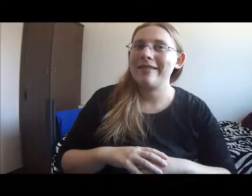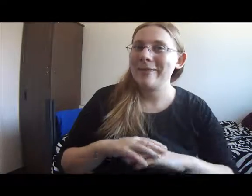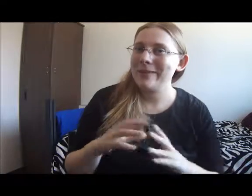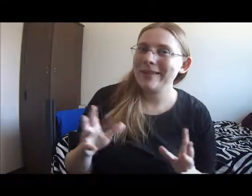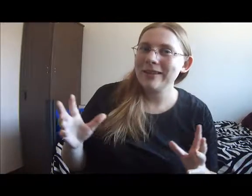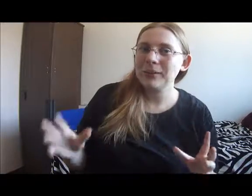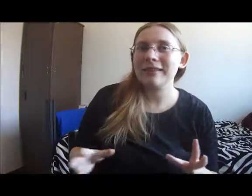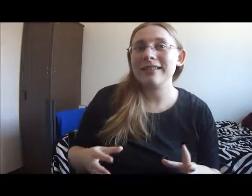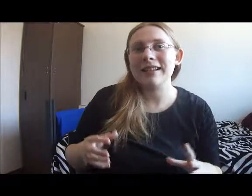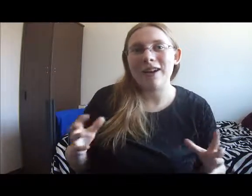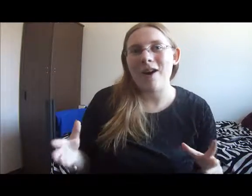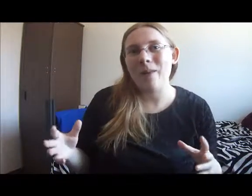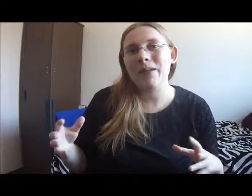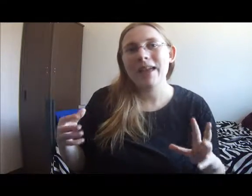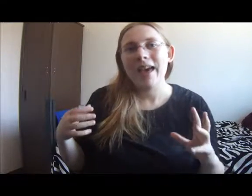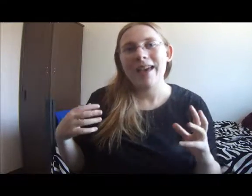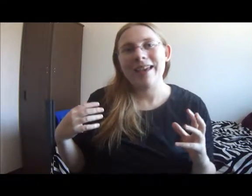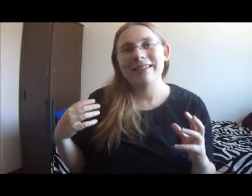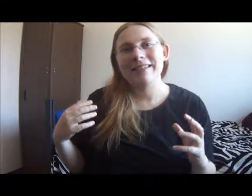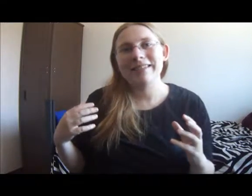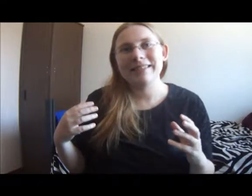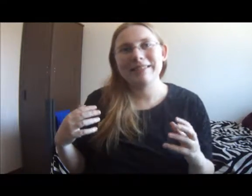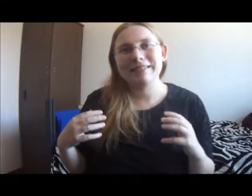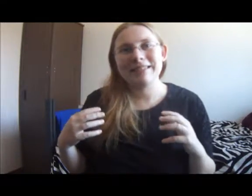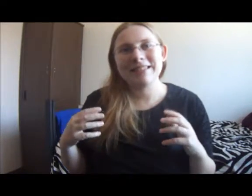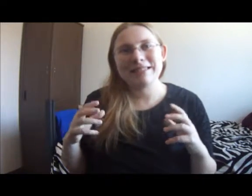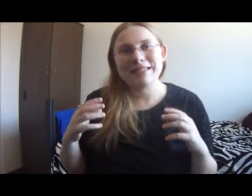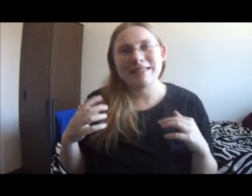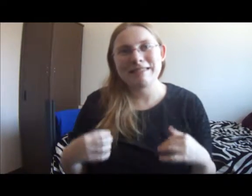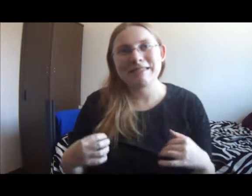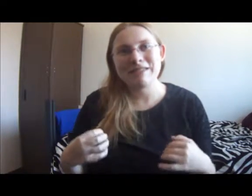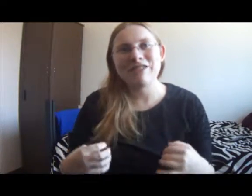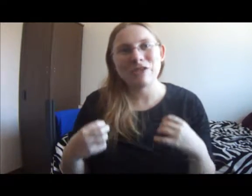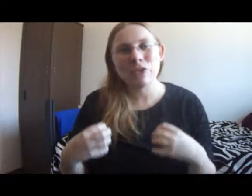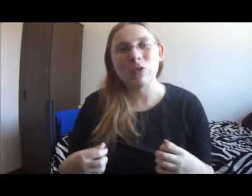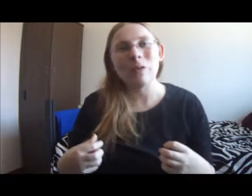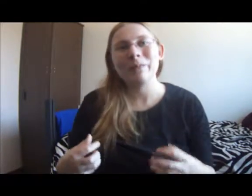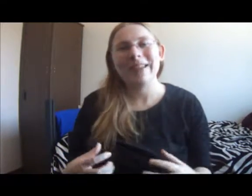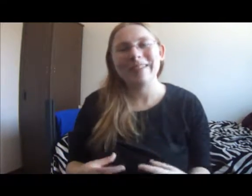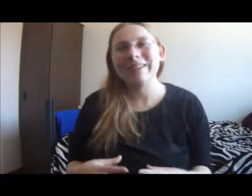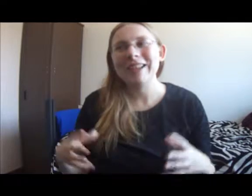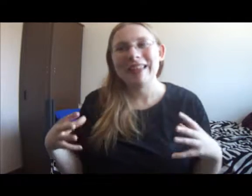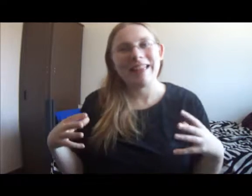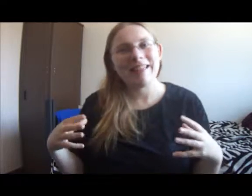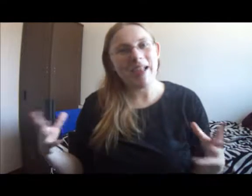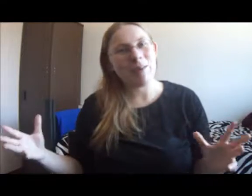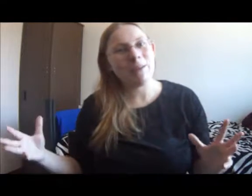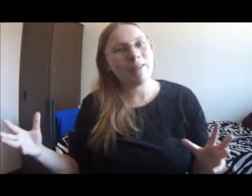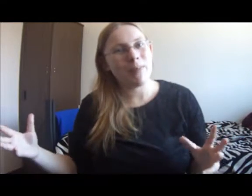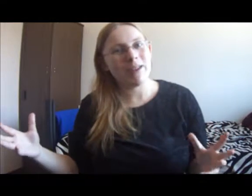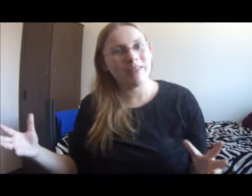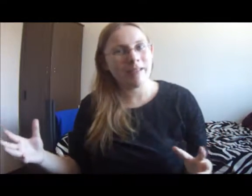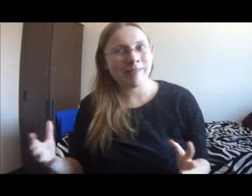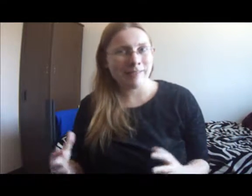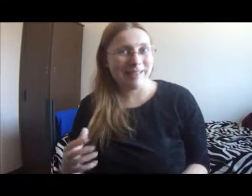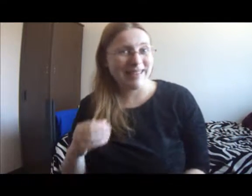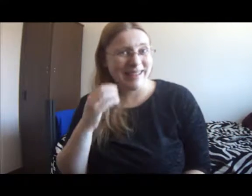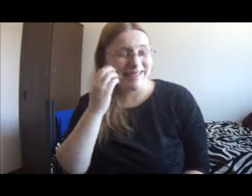using your words in a calm and cool manner is always better than just yelling at